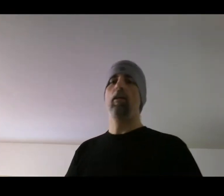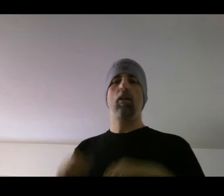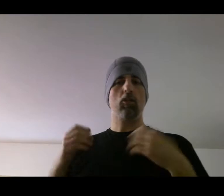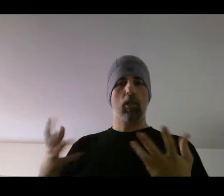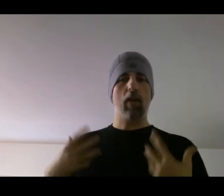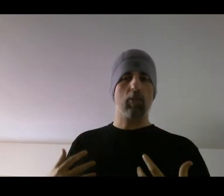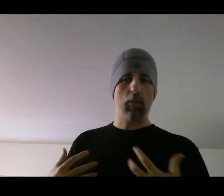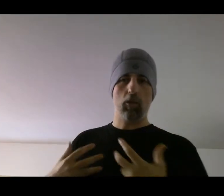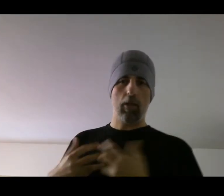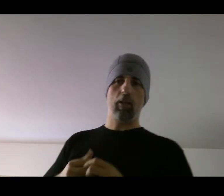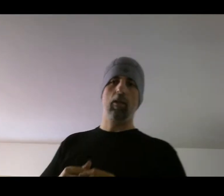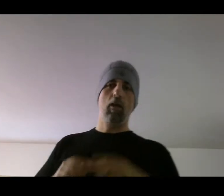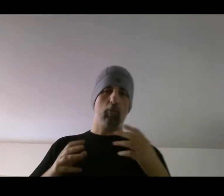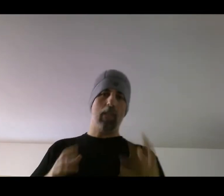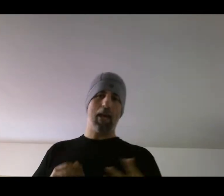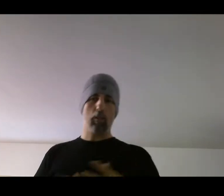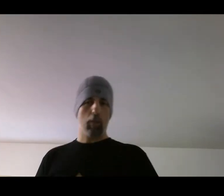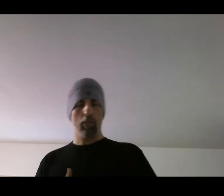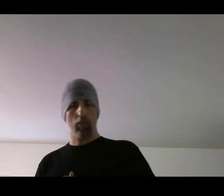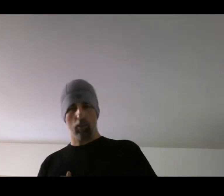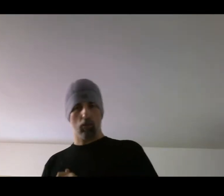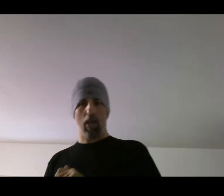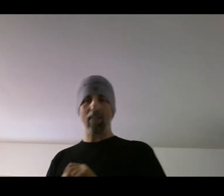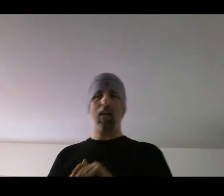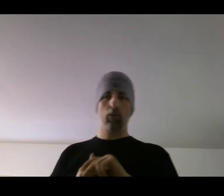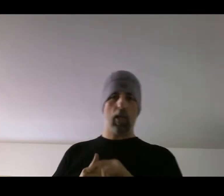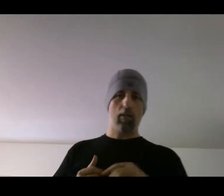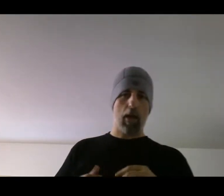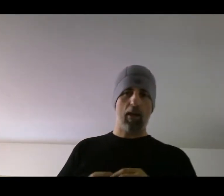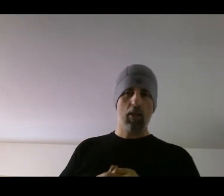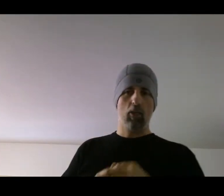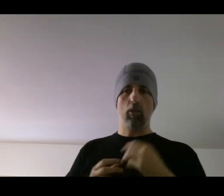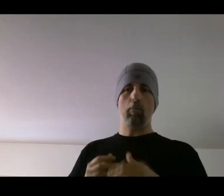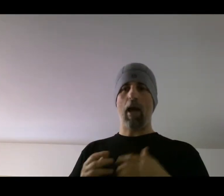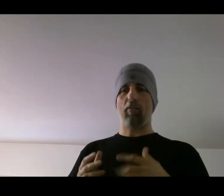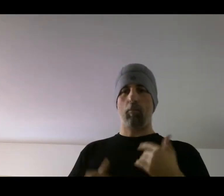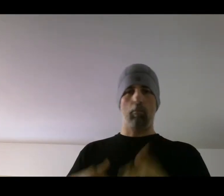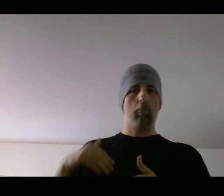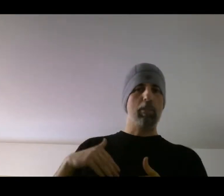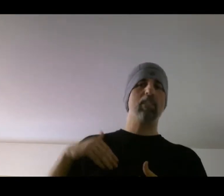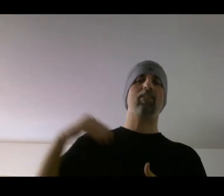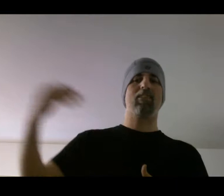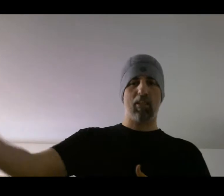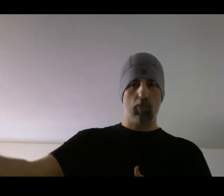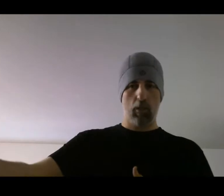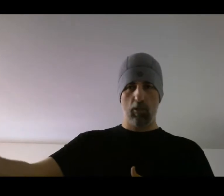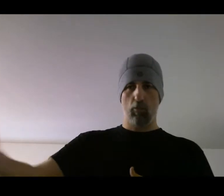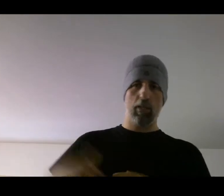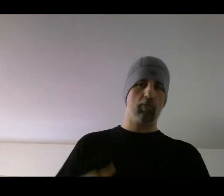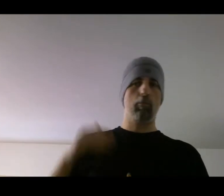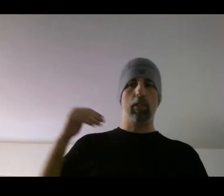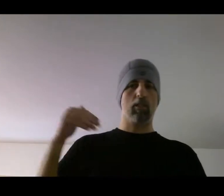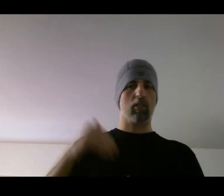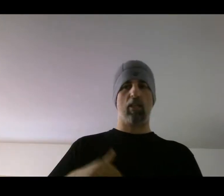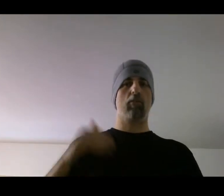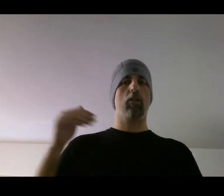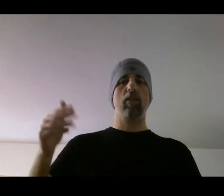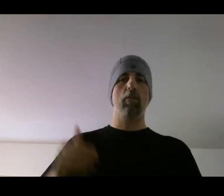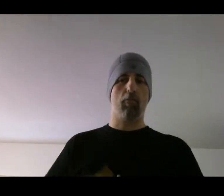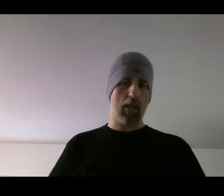So you're going have some adrenaline from landing punches and so that's how you get it back. You get it back from being successful in the ring, from being successful in the fight.